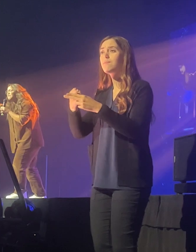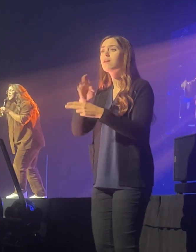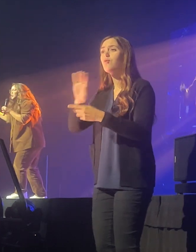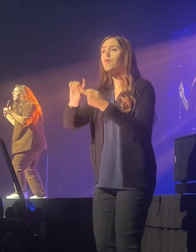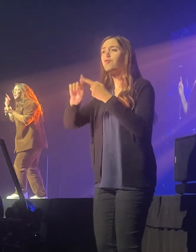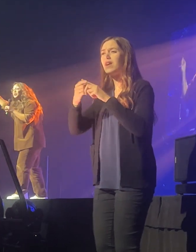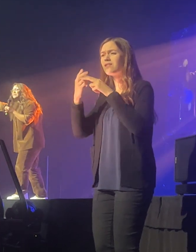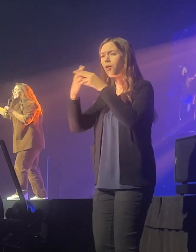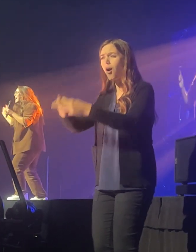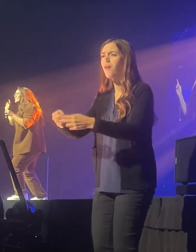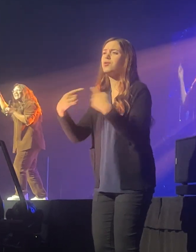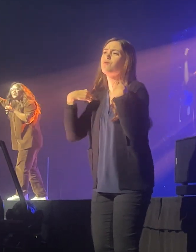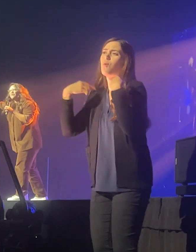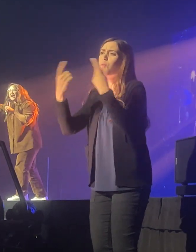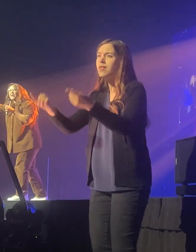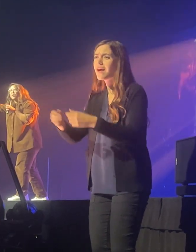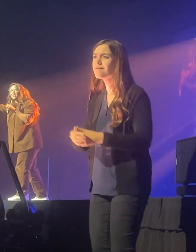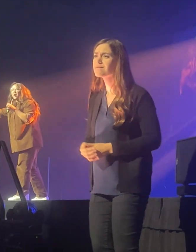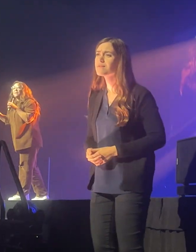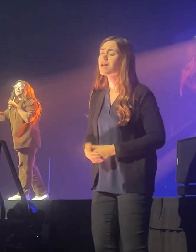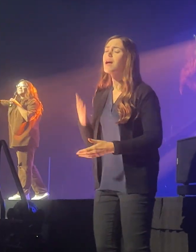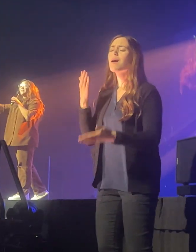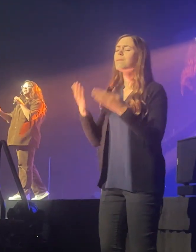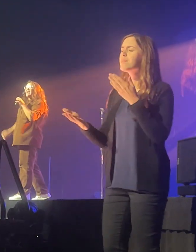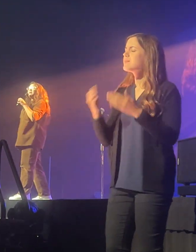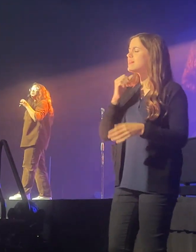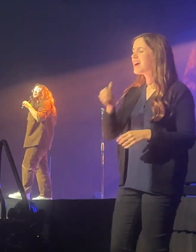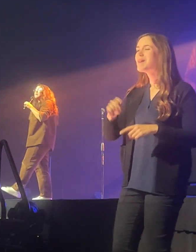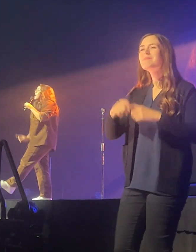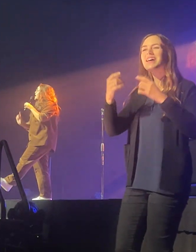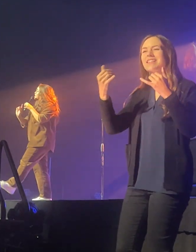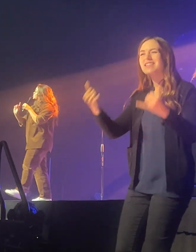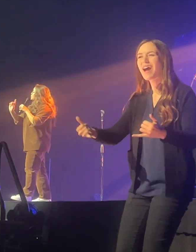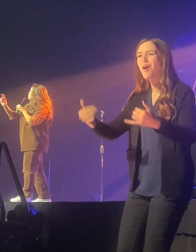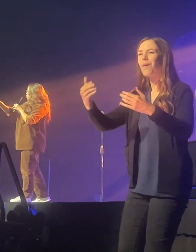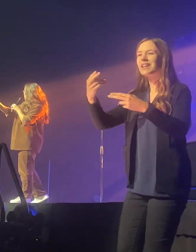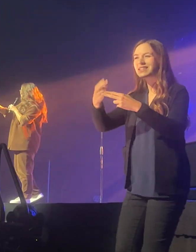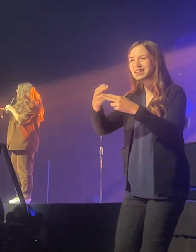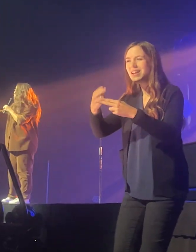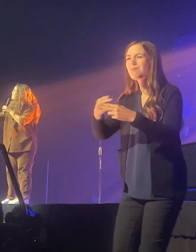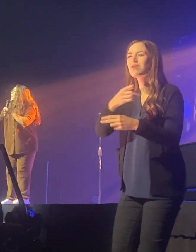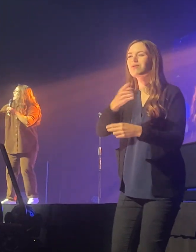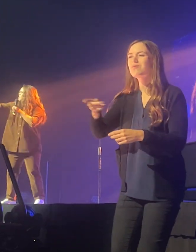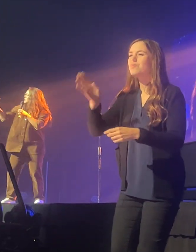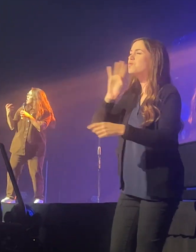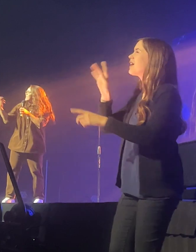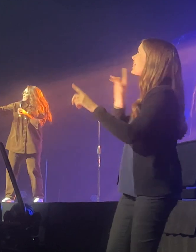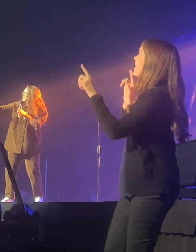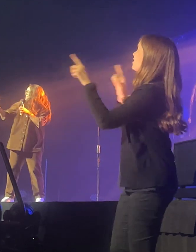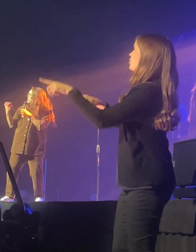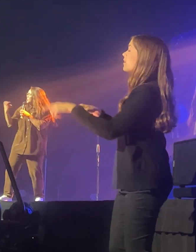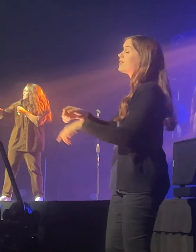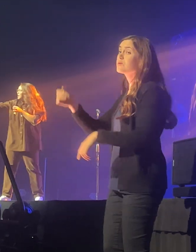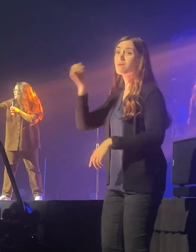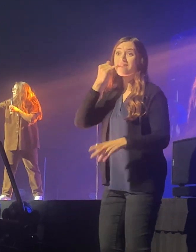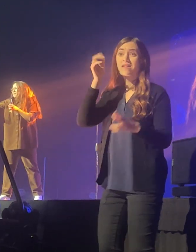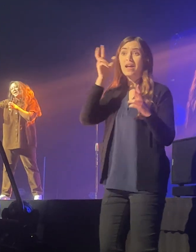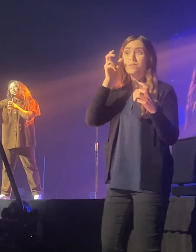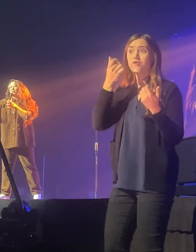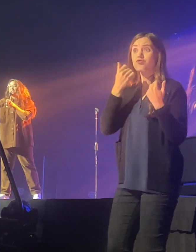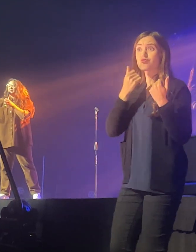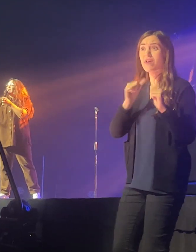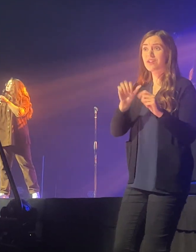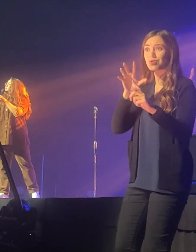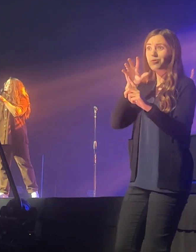whole life you were used to identify with. But it's the name you now answer to. So when the enemy tries to get to you,